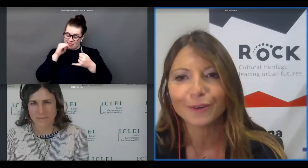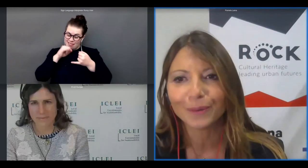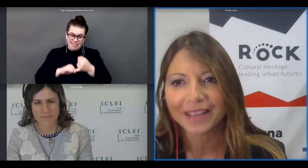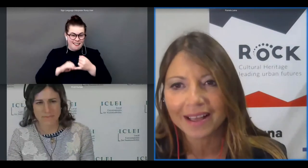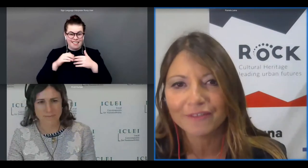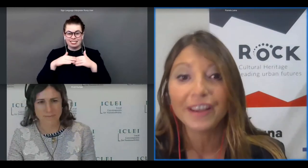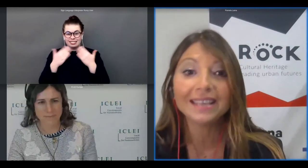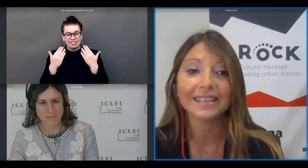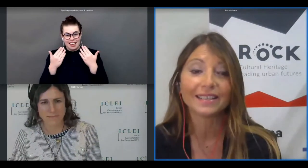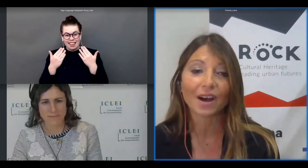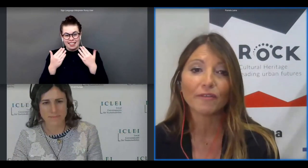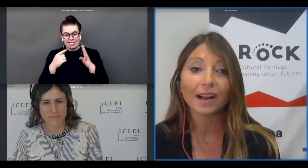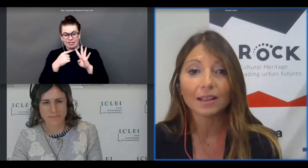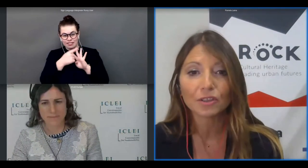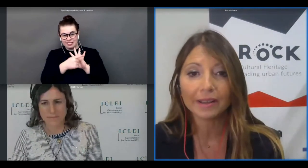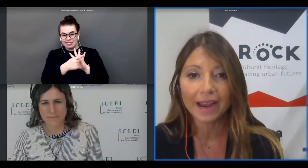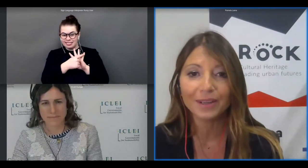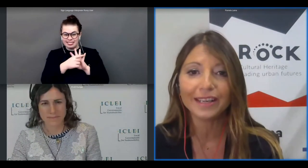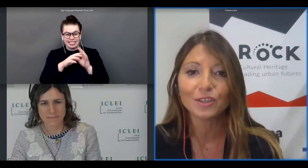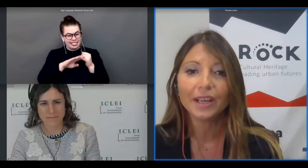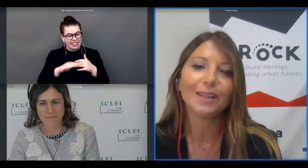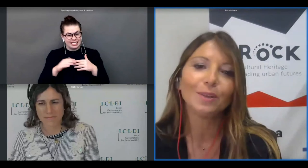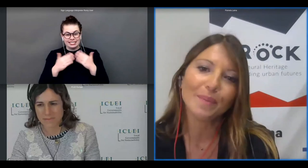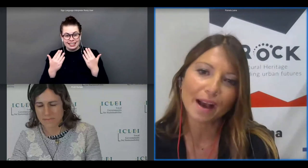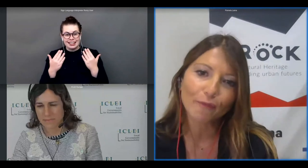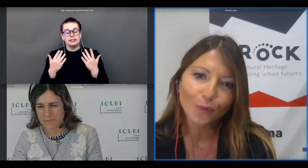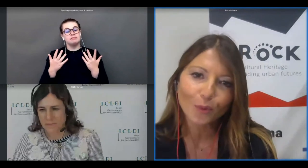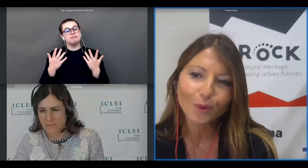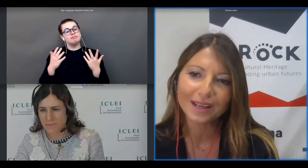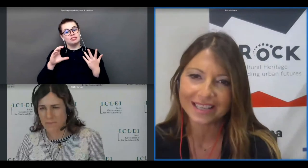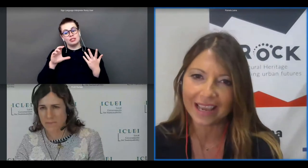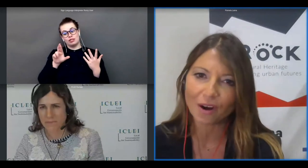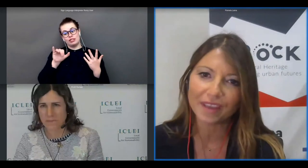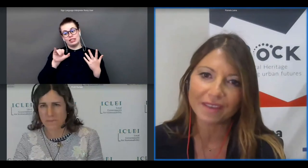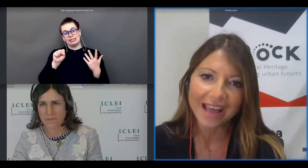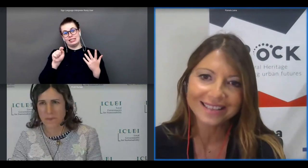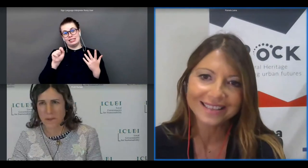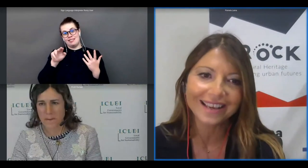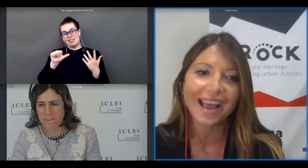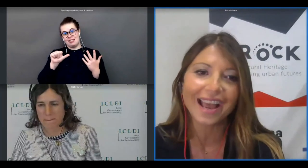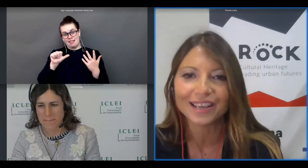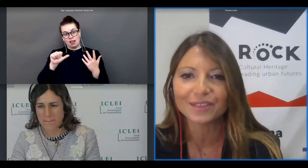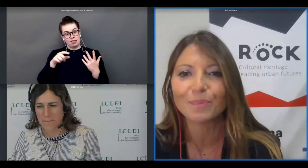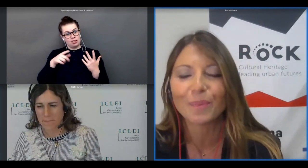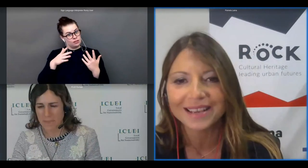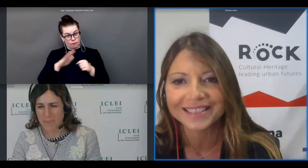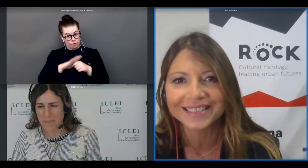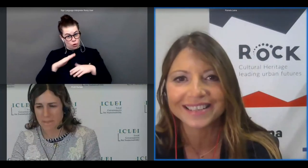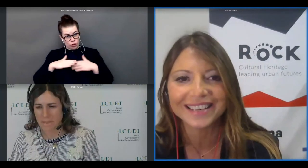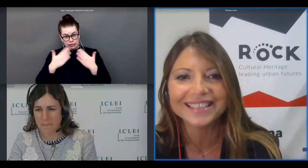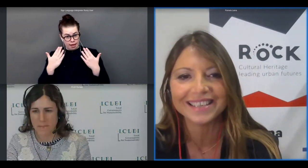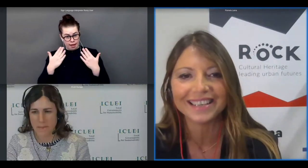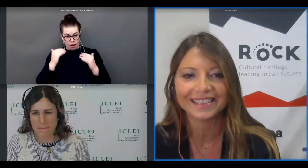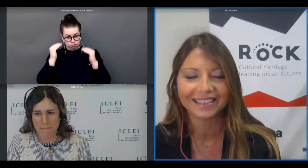multifold faces of cultural heritage it will be a full day of events and surprises